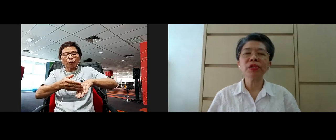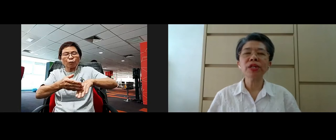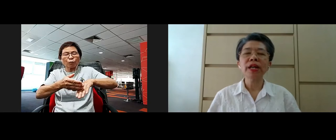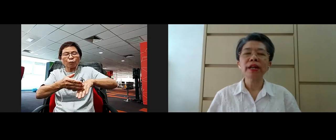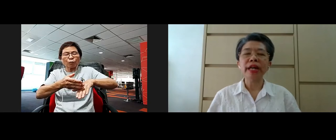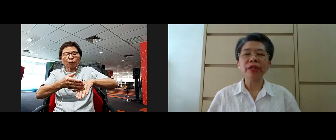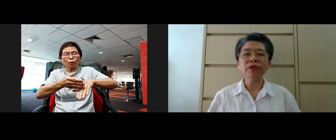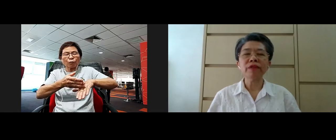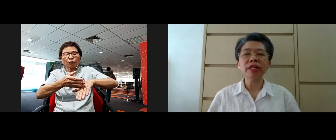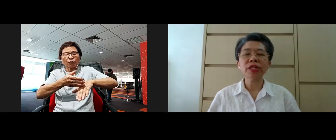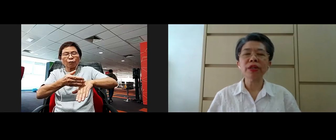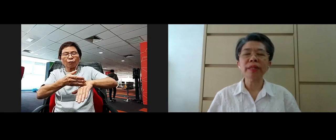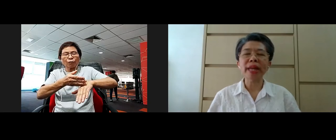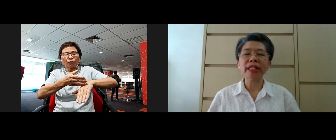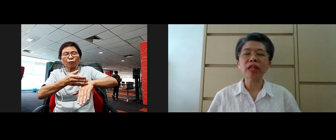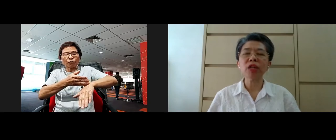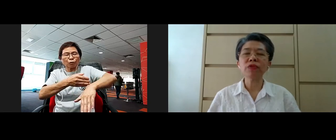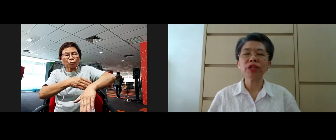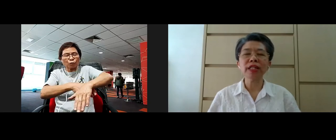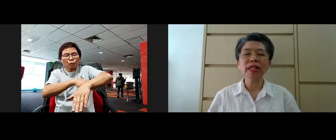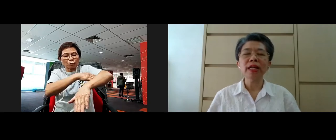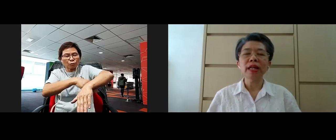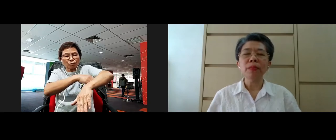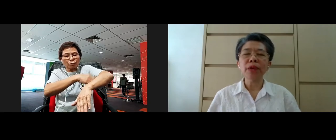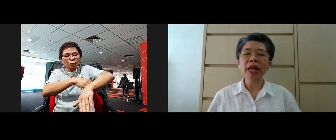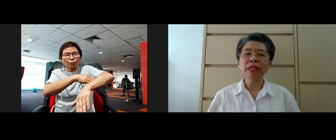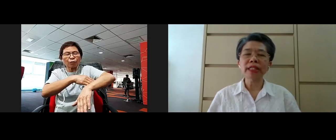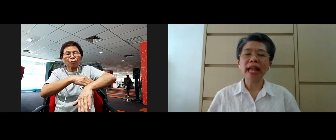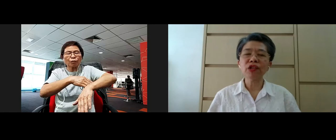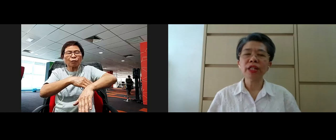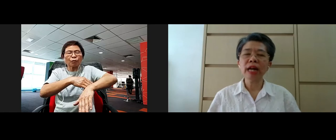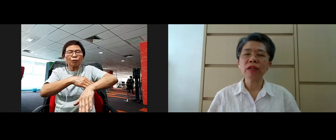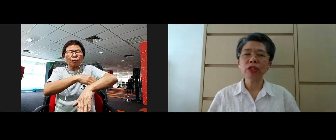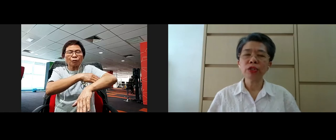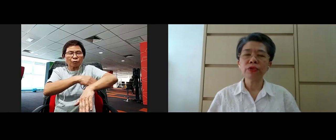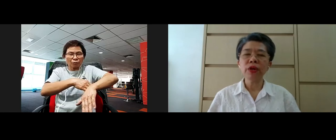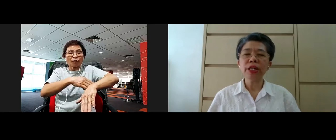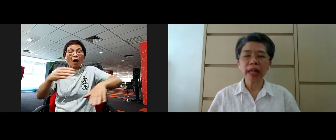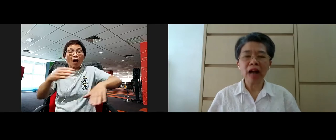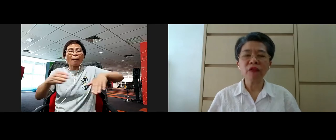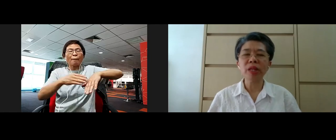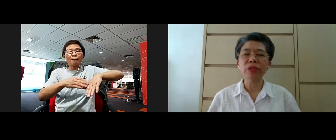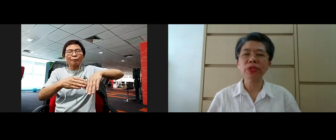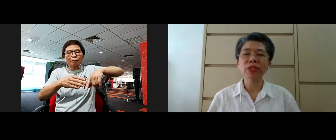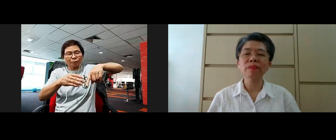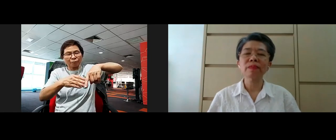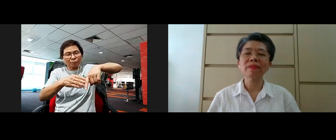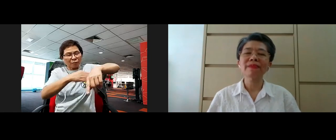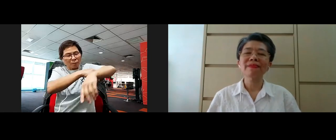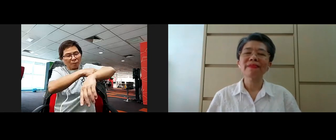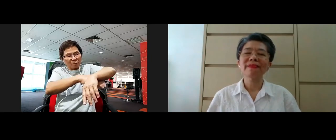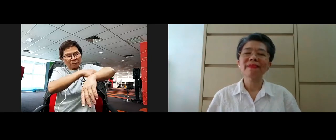muscles and those of us on the meditation cushion, bring our attention now to the calf muscles.